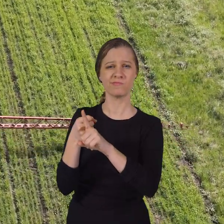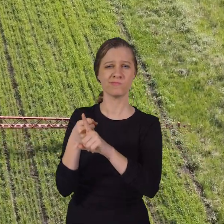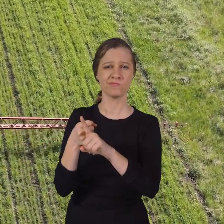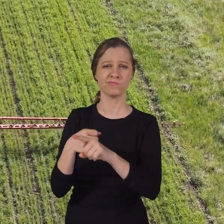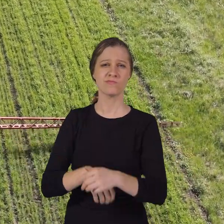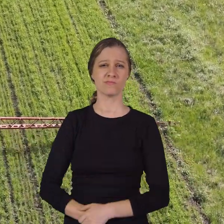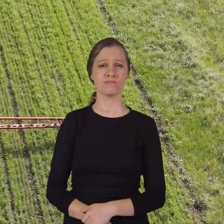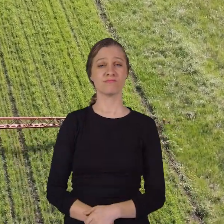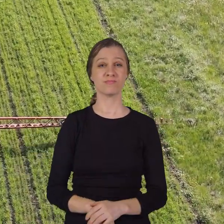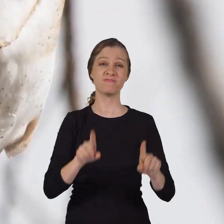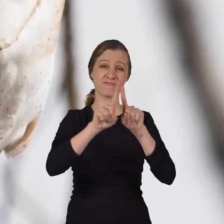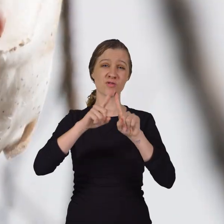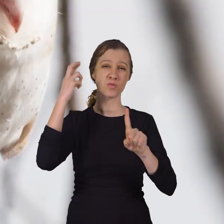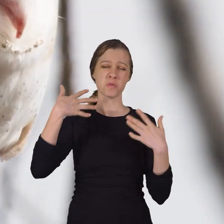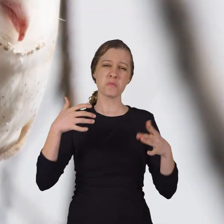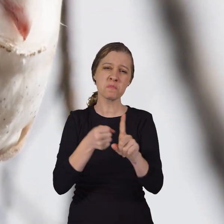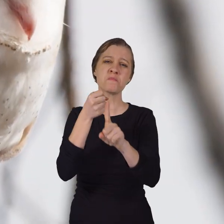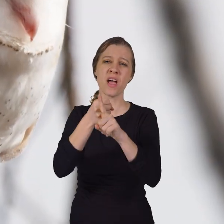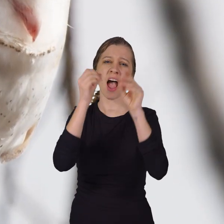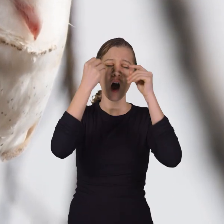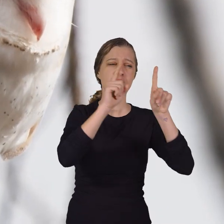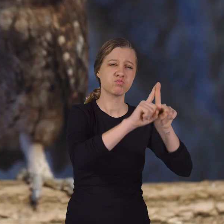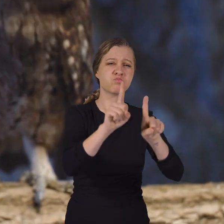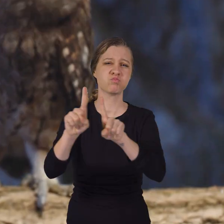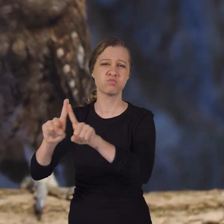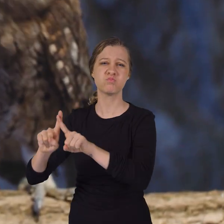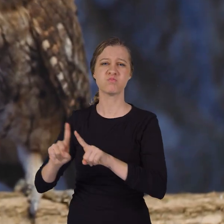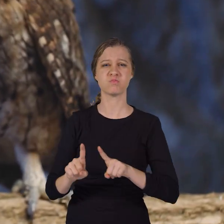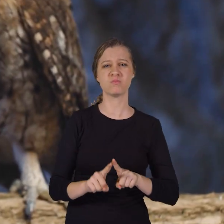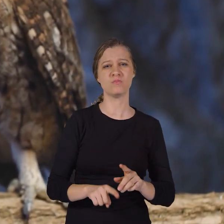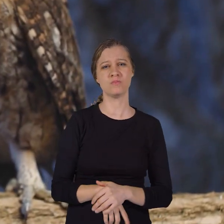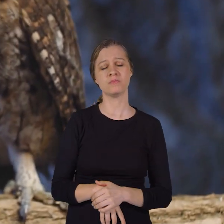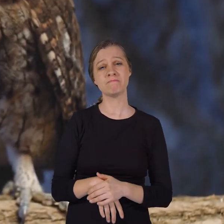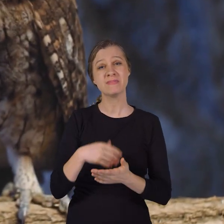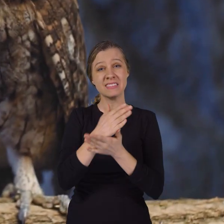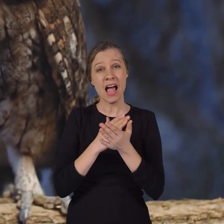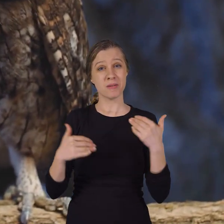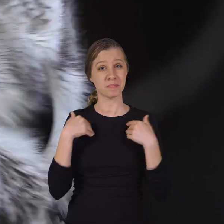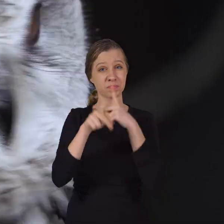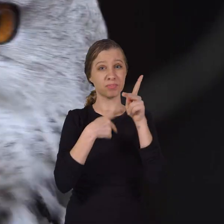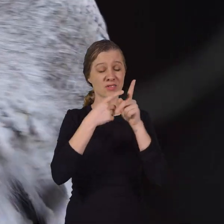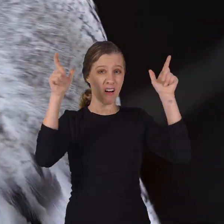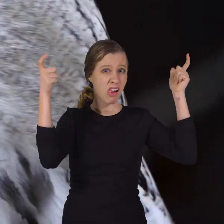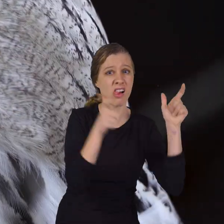of these reasons has impacted owls differently and sent several species into decline.